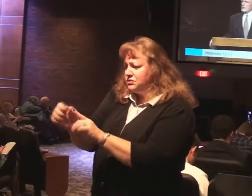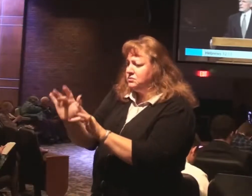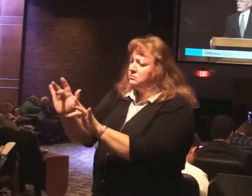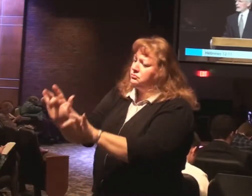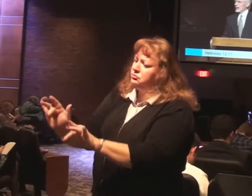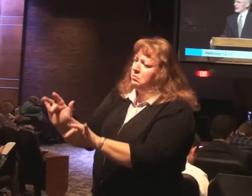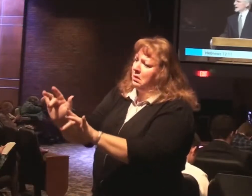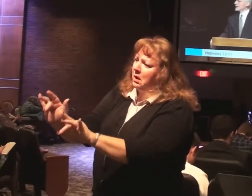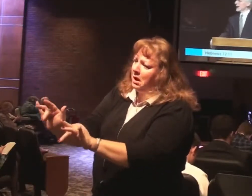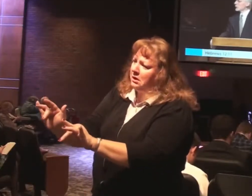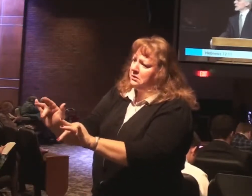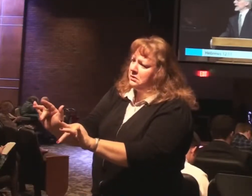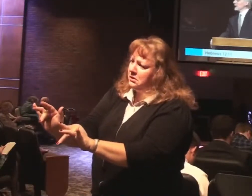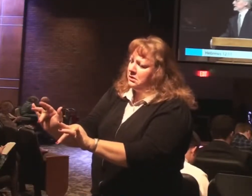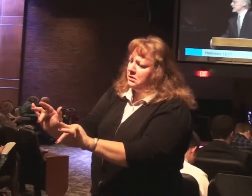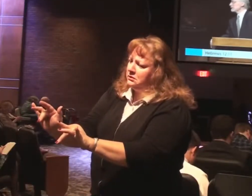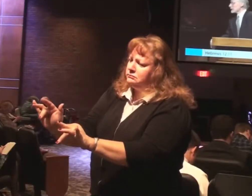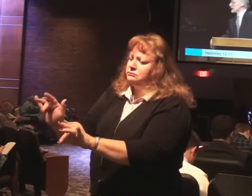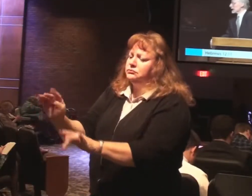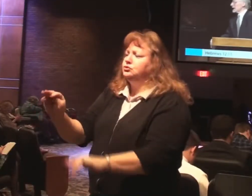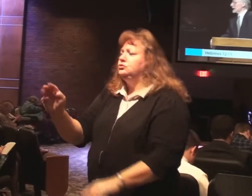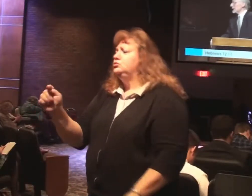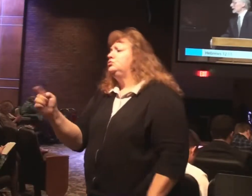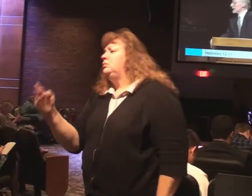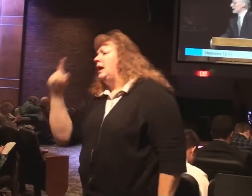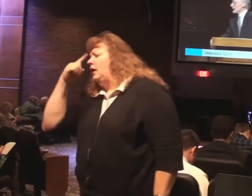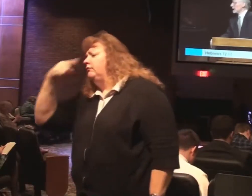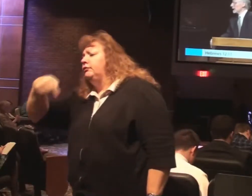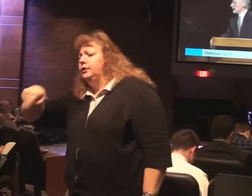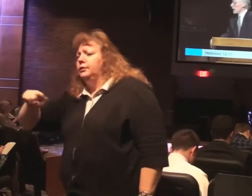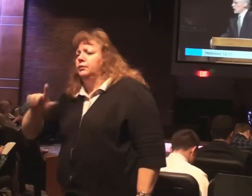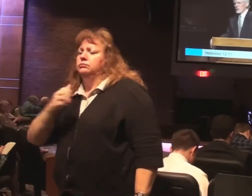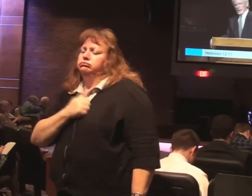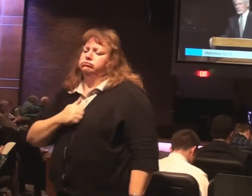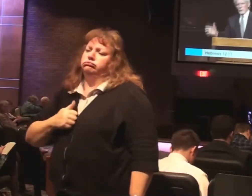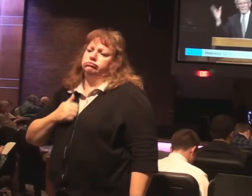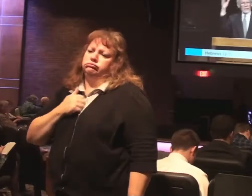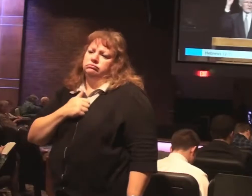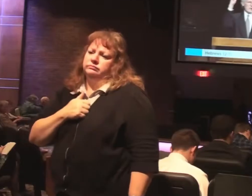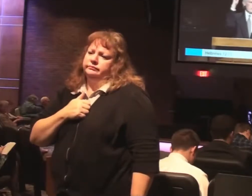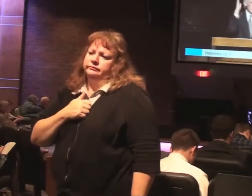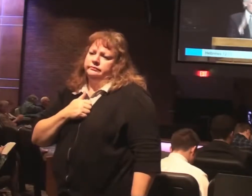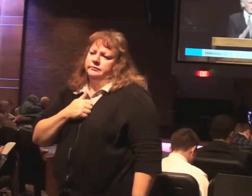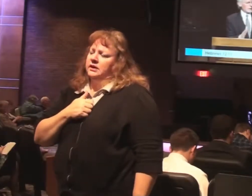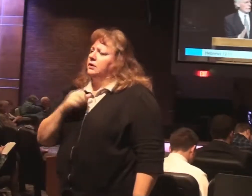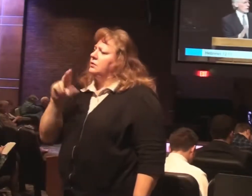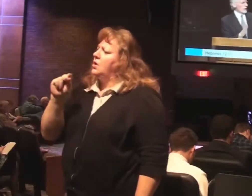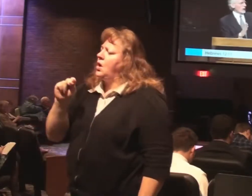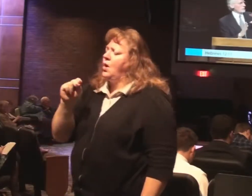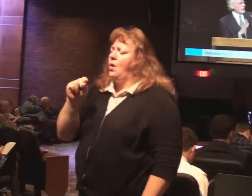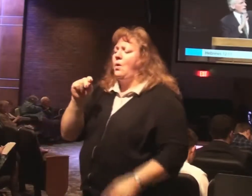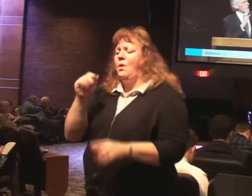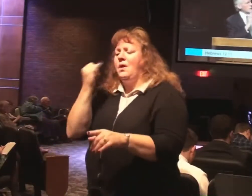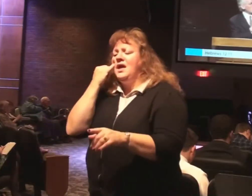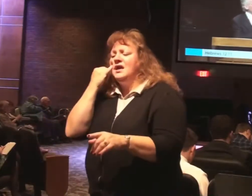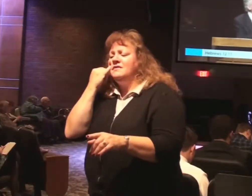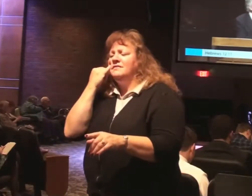did not work out differently. All things would have been so much better for them if it is,